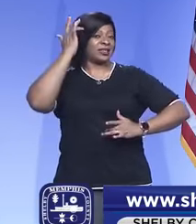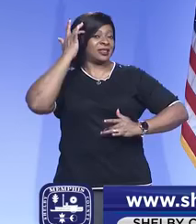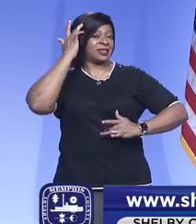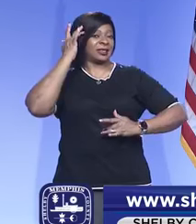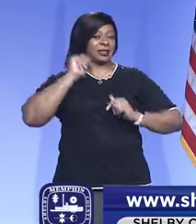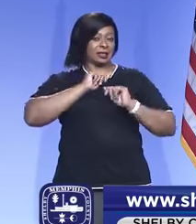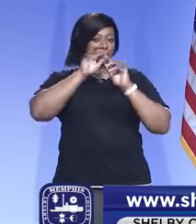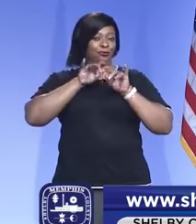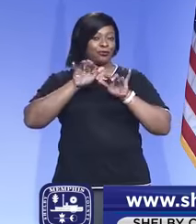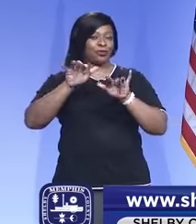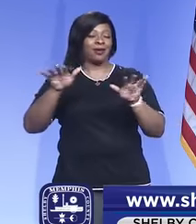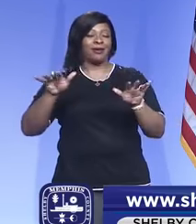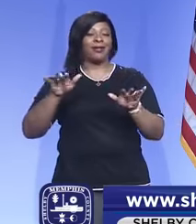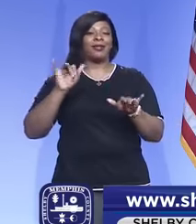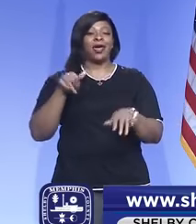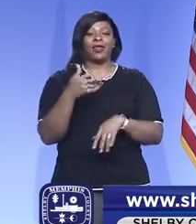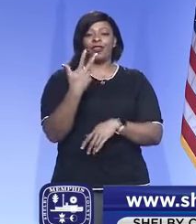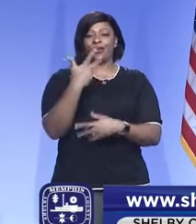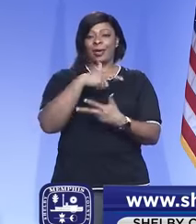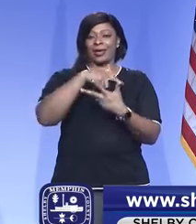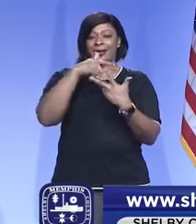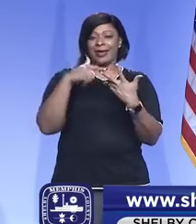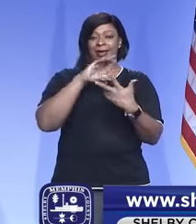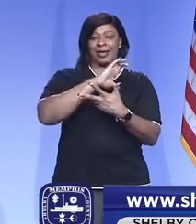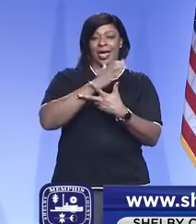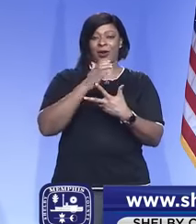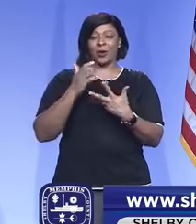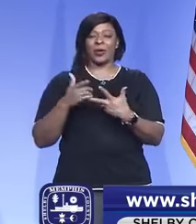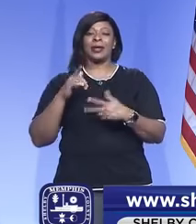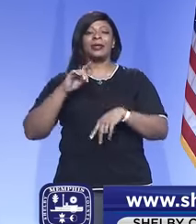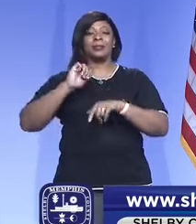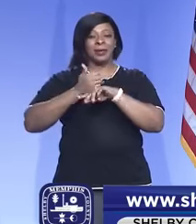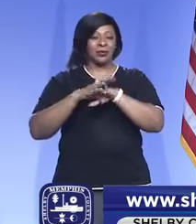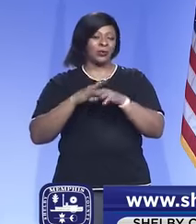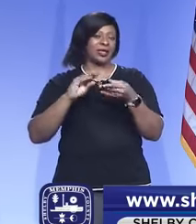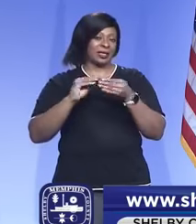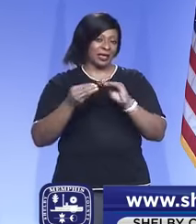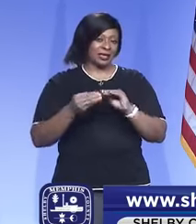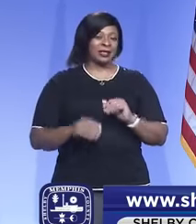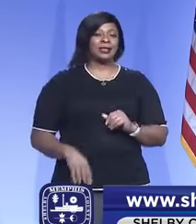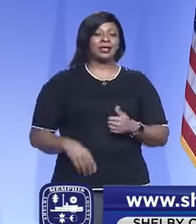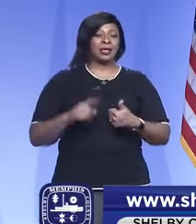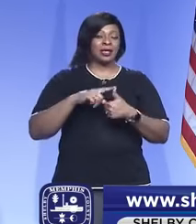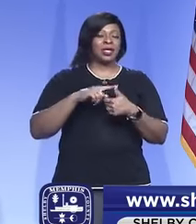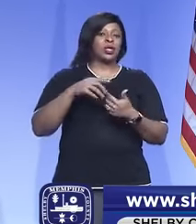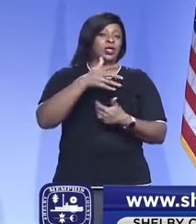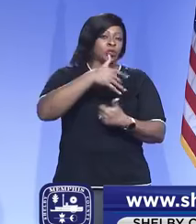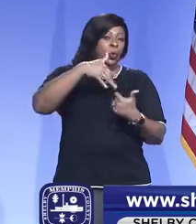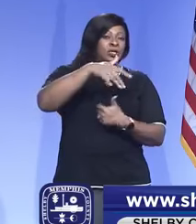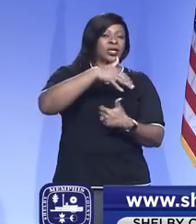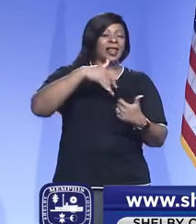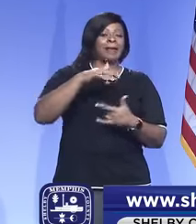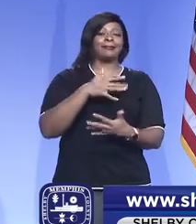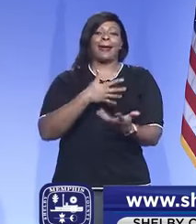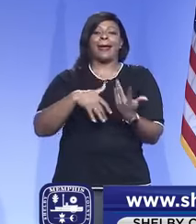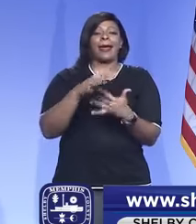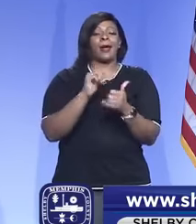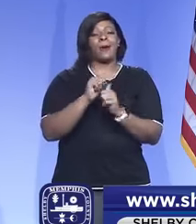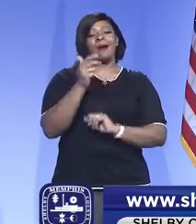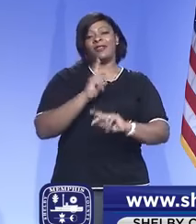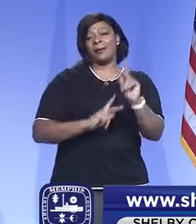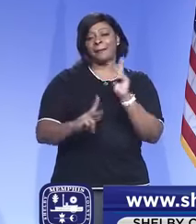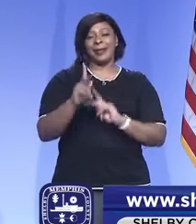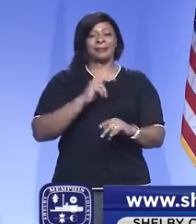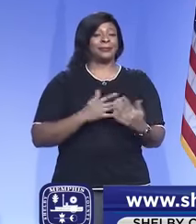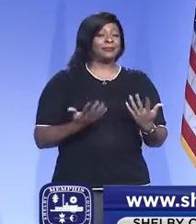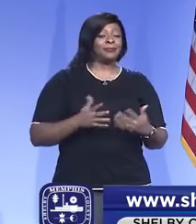And those really fall into three main categories right now based on the data. So socializing, just hanging out with other people,